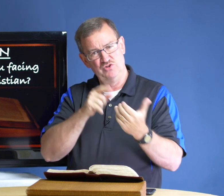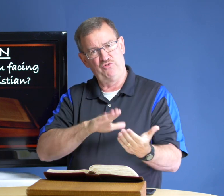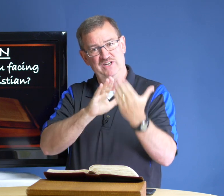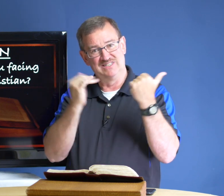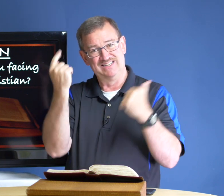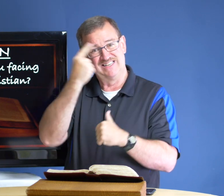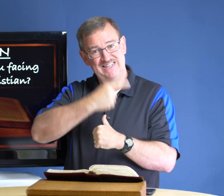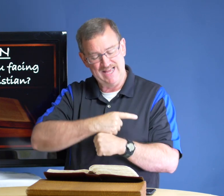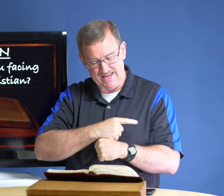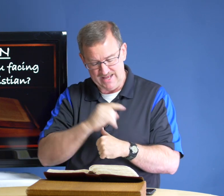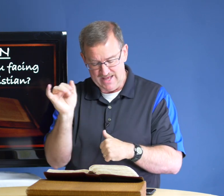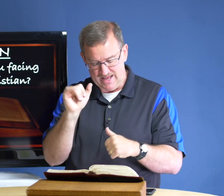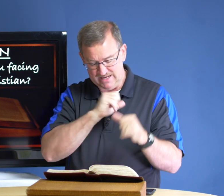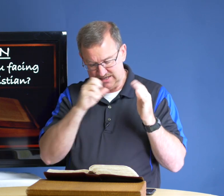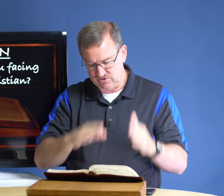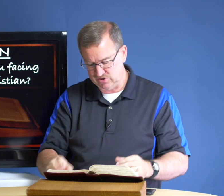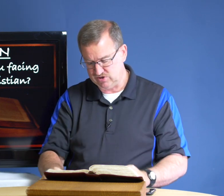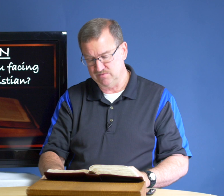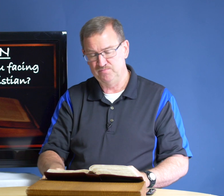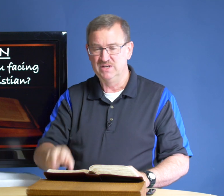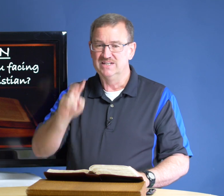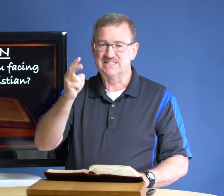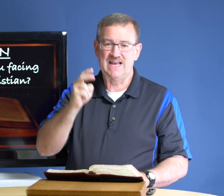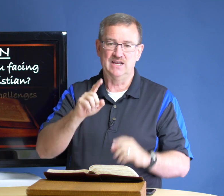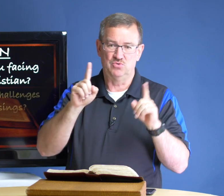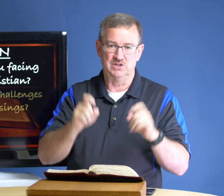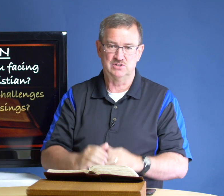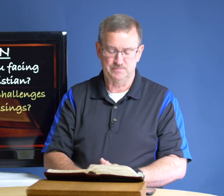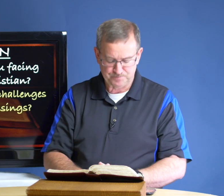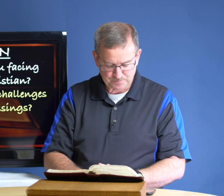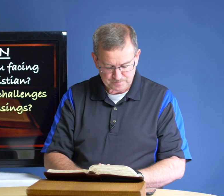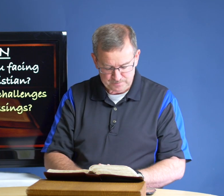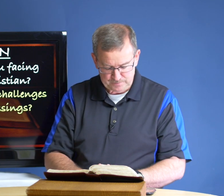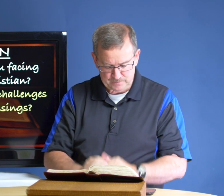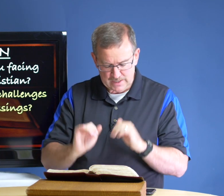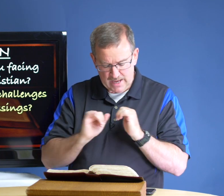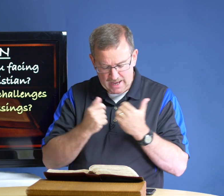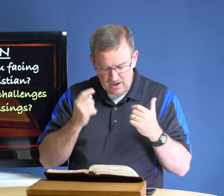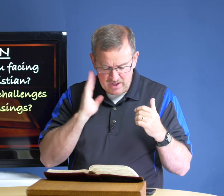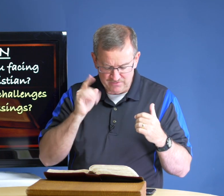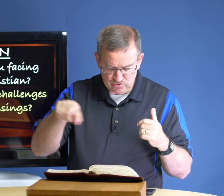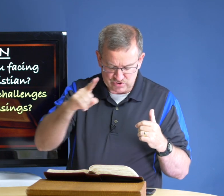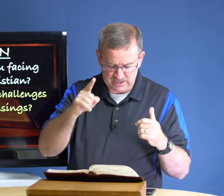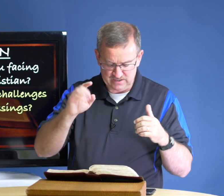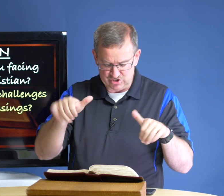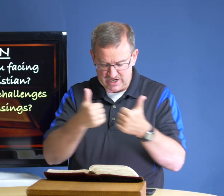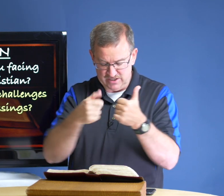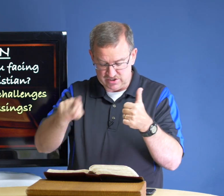you facing today as a christian second question how have you seen the challenges